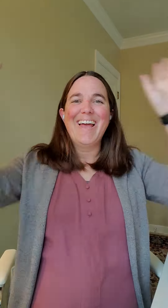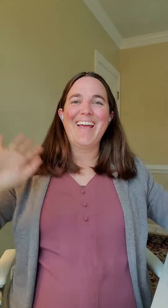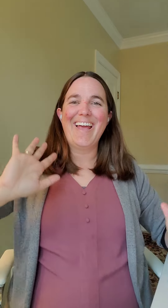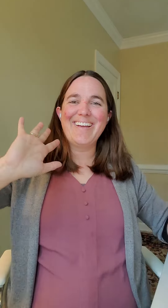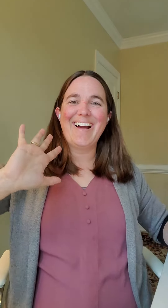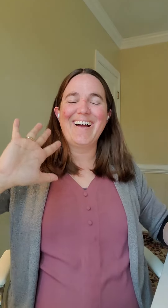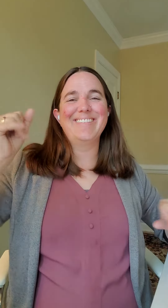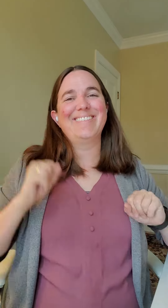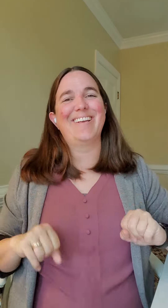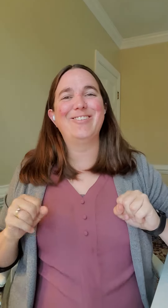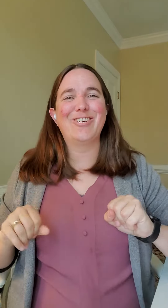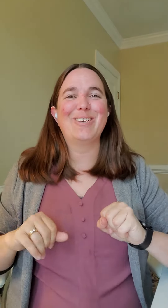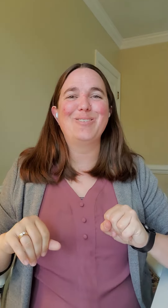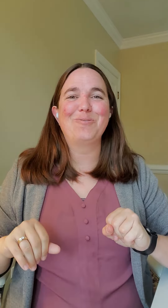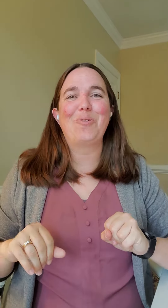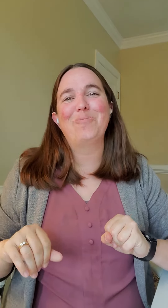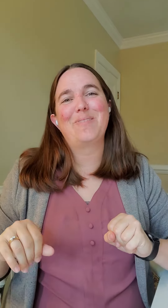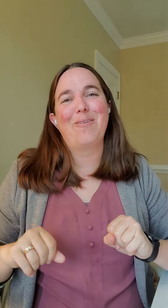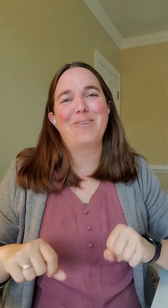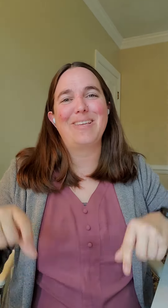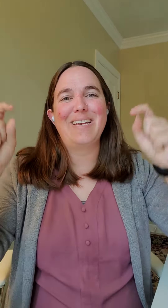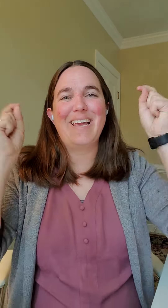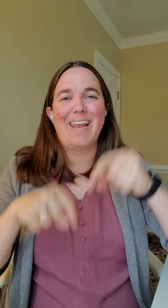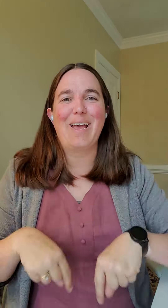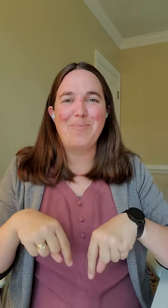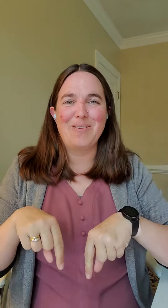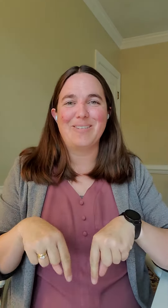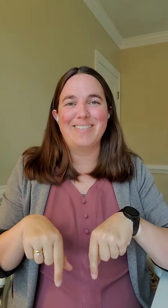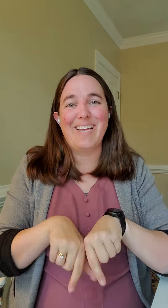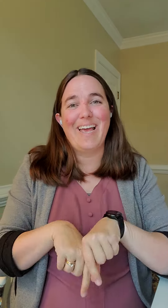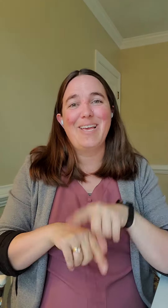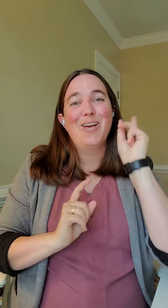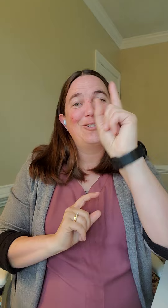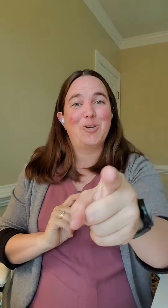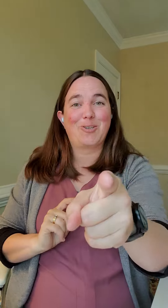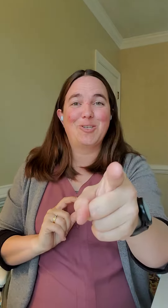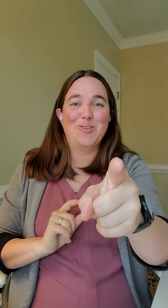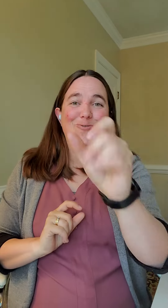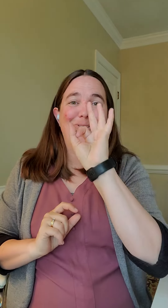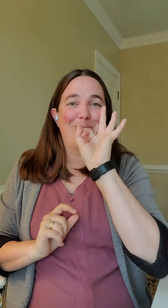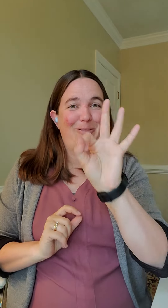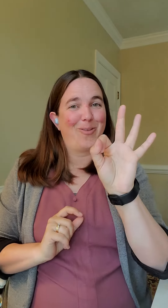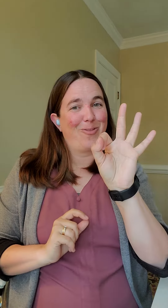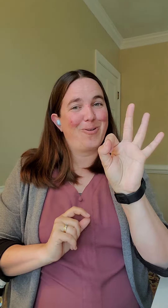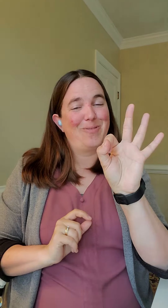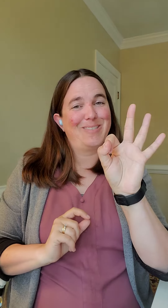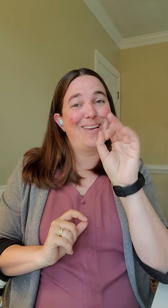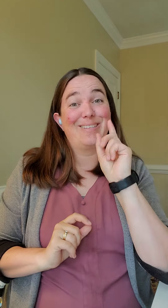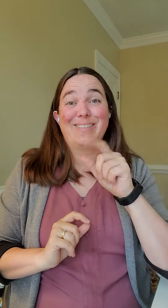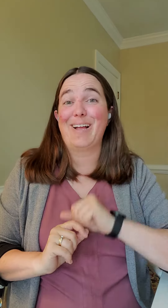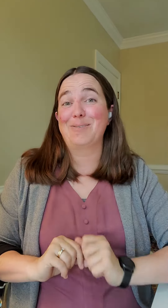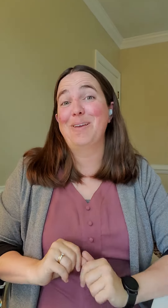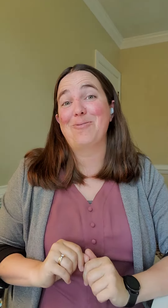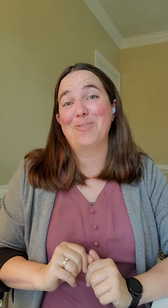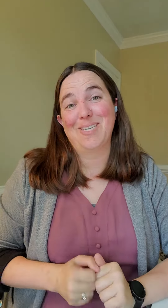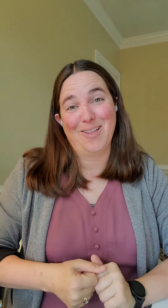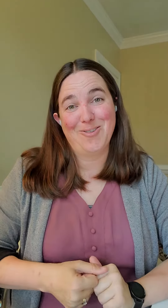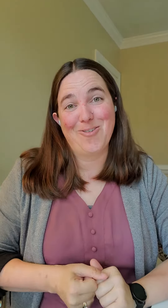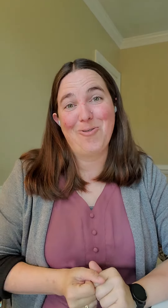Hey guys, it's Casey Jenkins with Hometown Realty and I am here today to talk to you about the three mistakes not to make when selling your home.